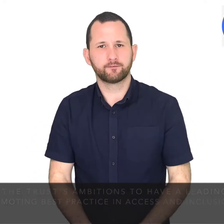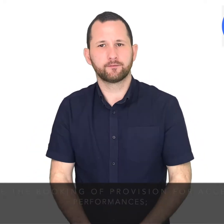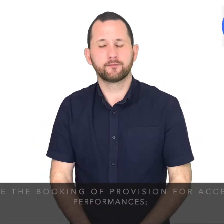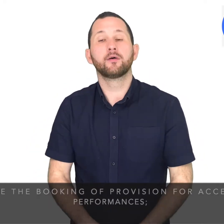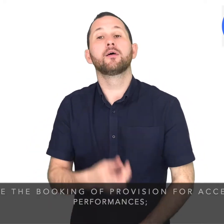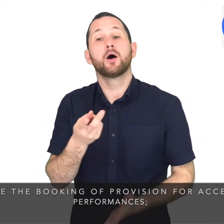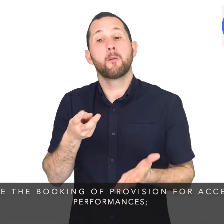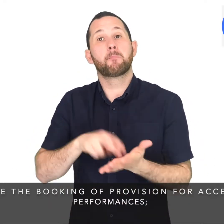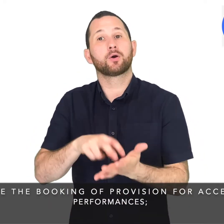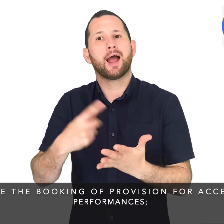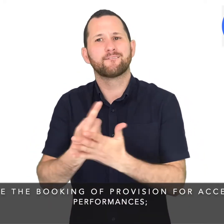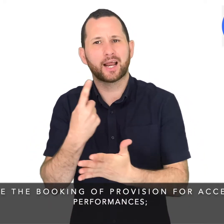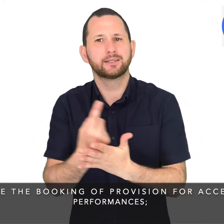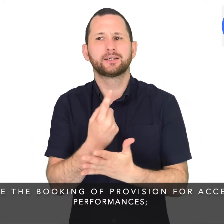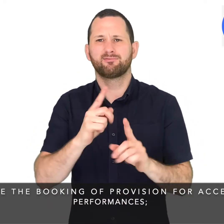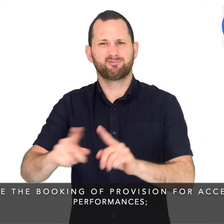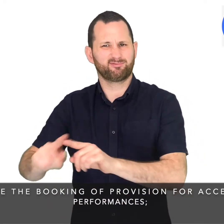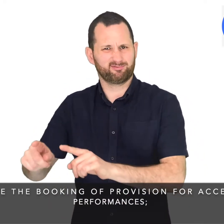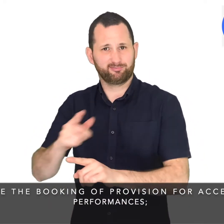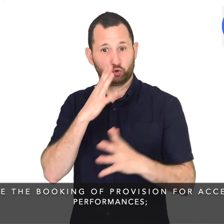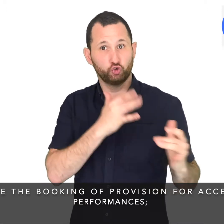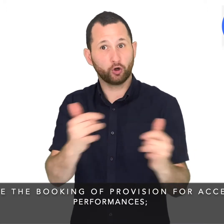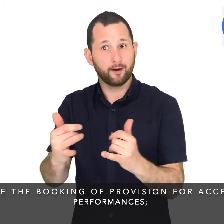Oversee the booking of provision for accessible performances